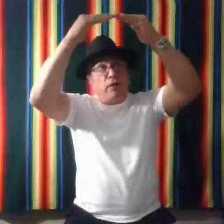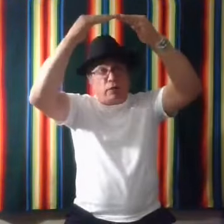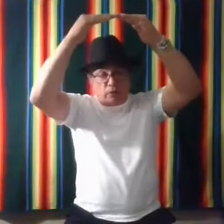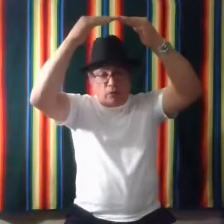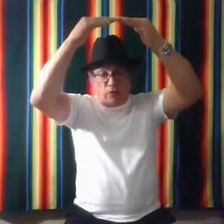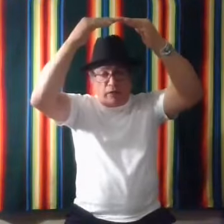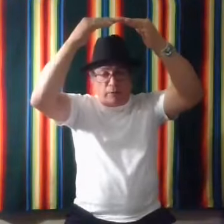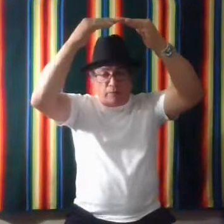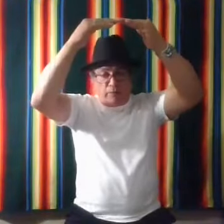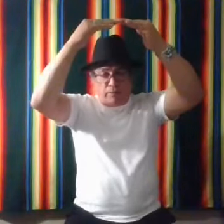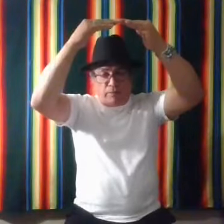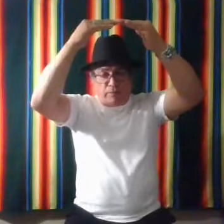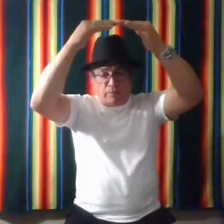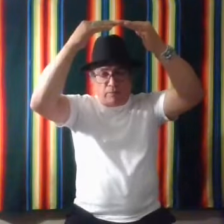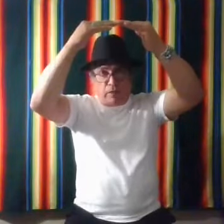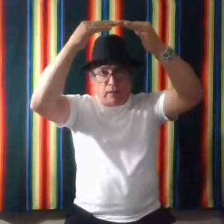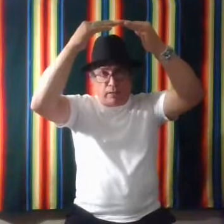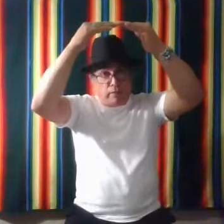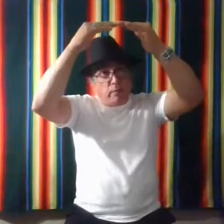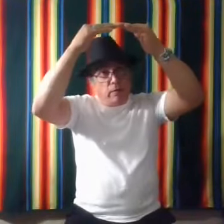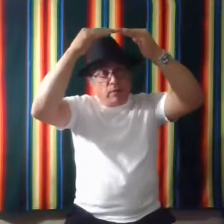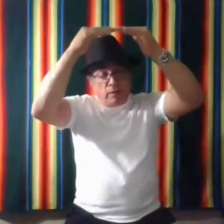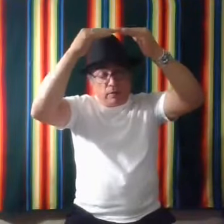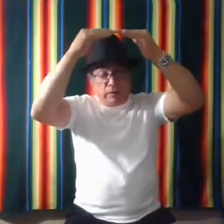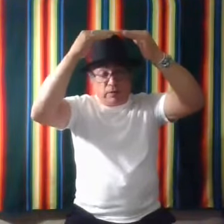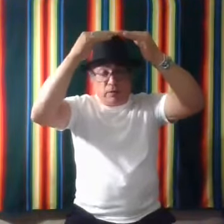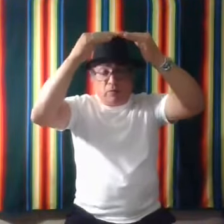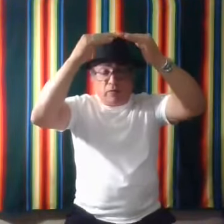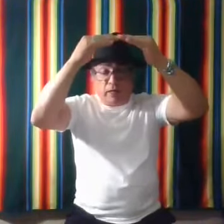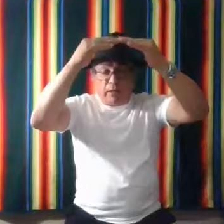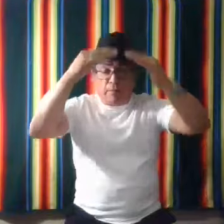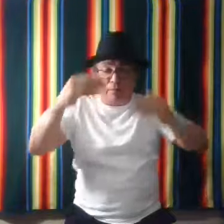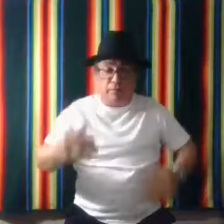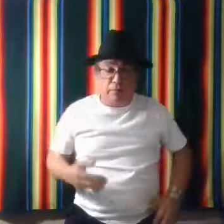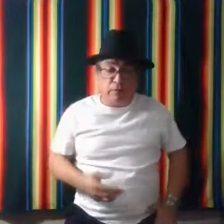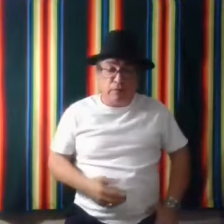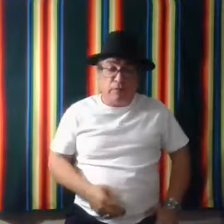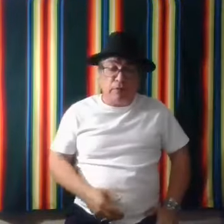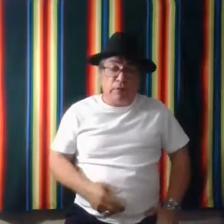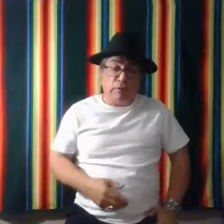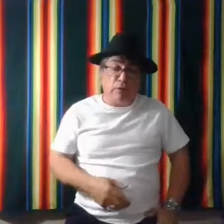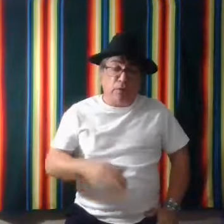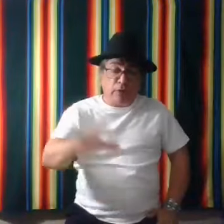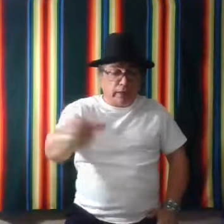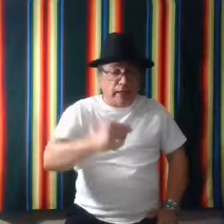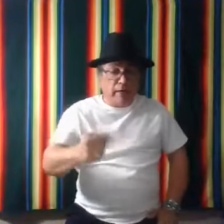And it's overhead. That symbol for nighttime. So have.